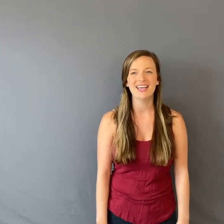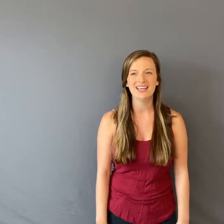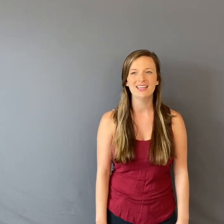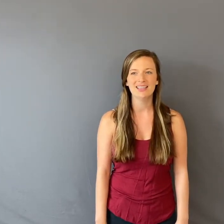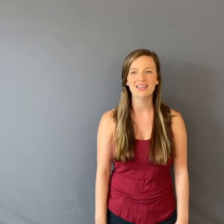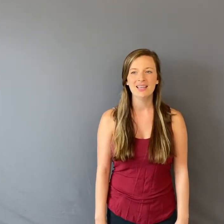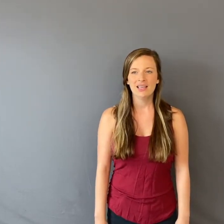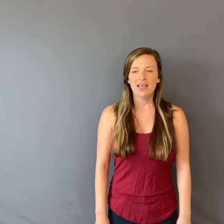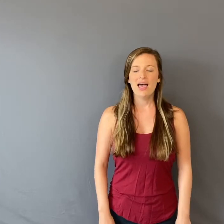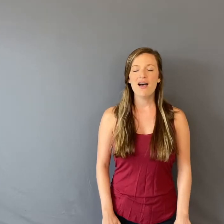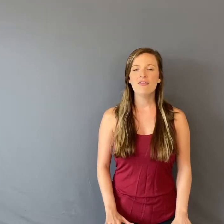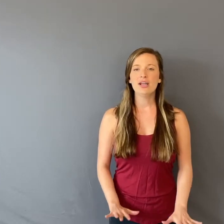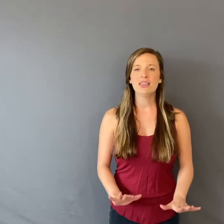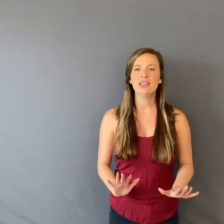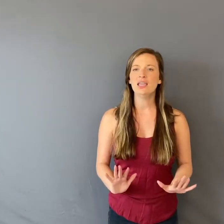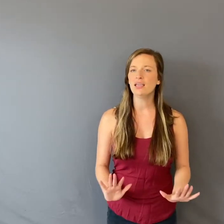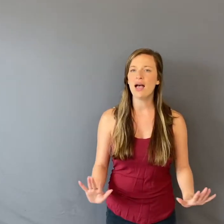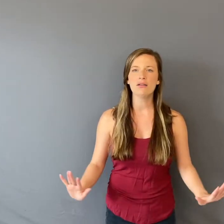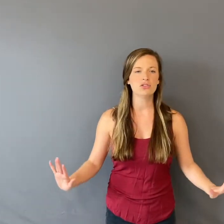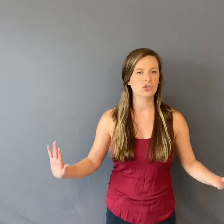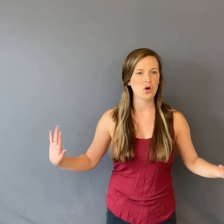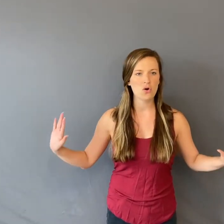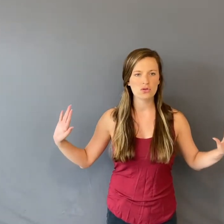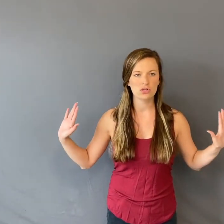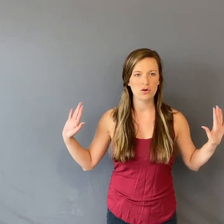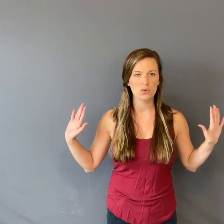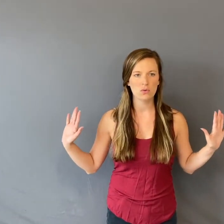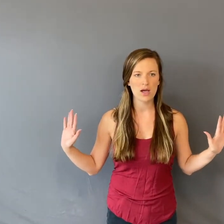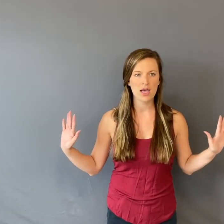Everything else goes away